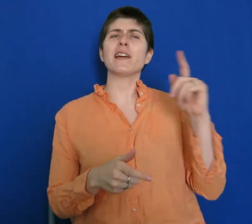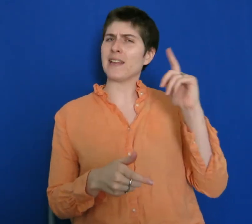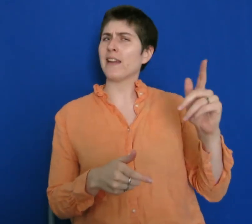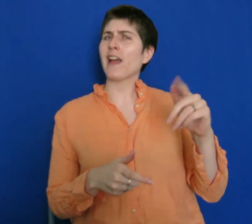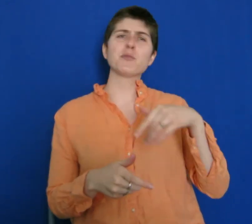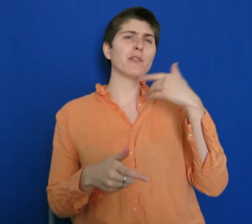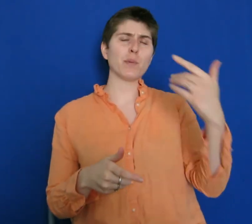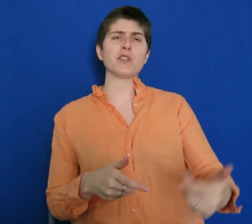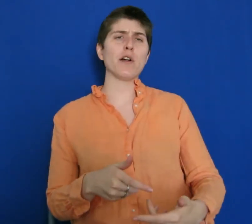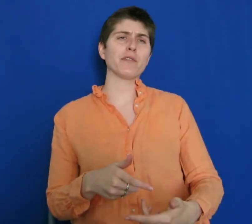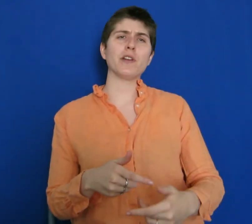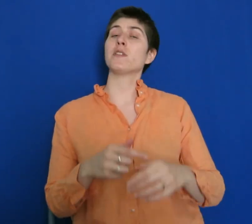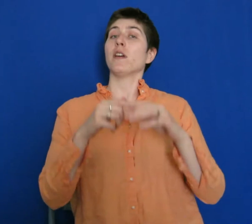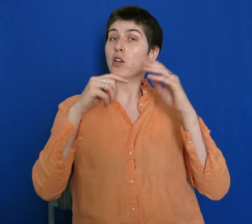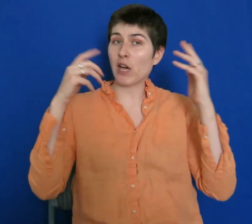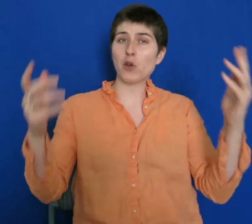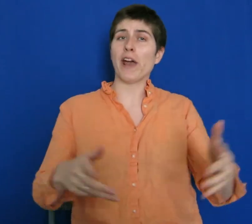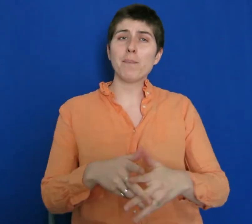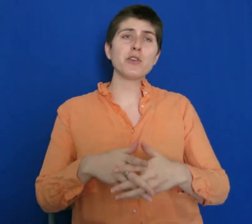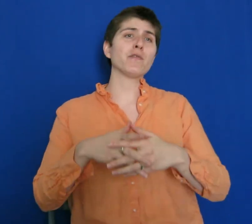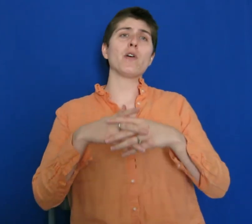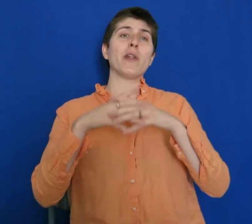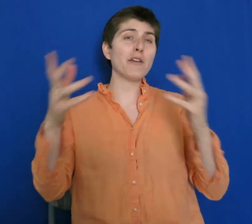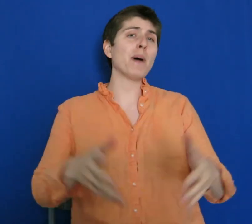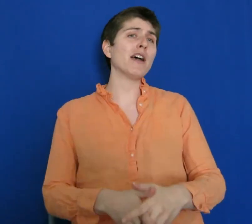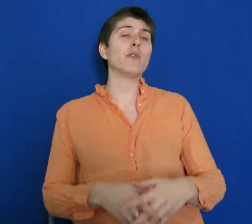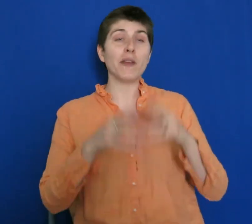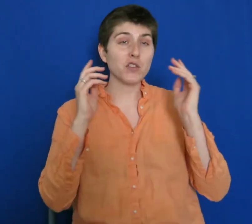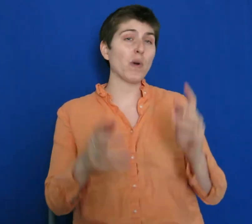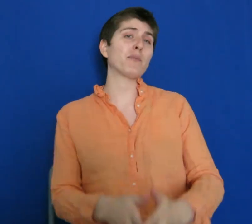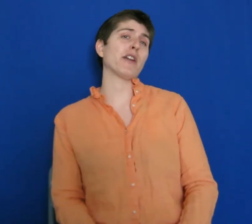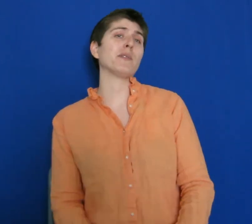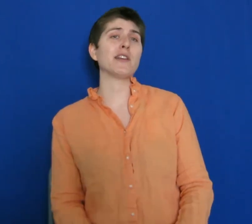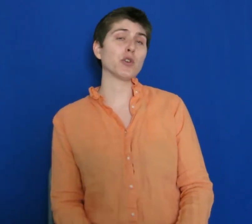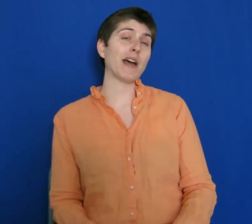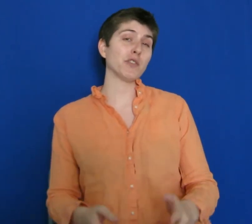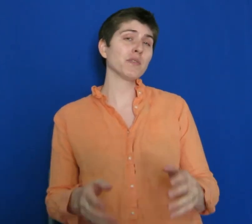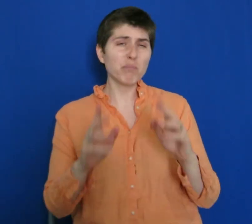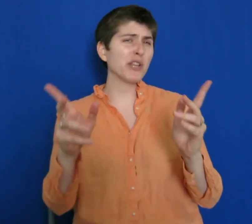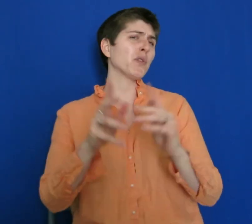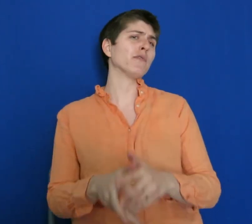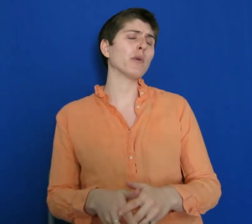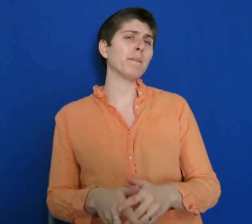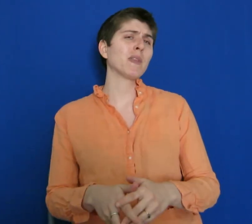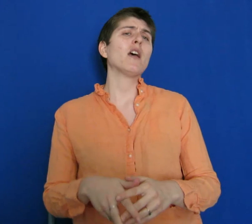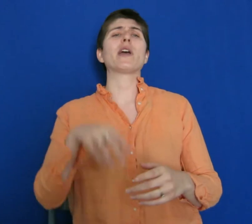like dating apps, but for platonic friends. You download an app on your phone, add a bio, and then swipe right on potential matches. Pretty straightforward. Okay,